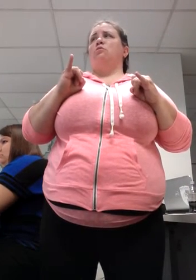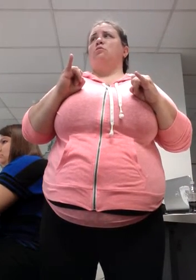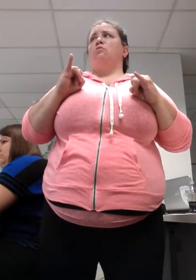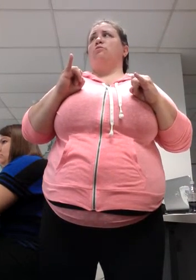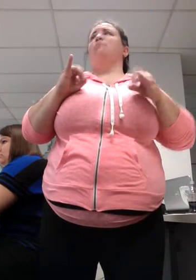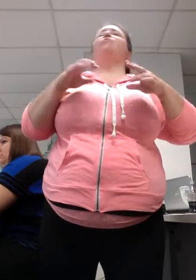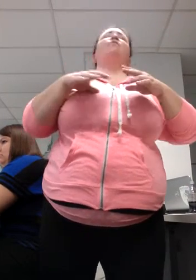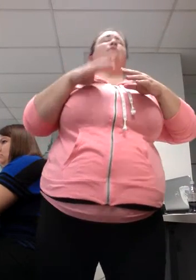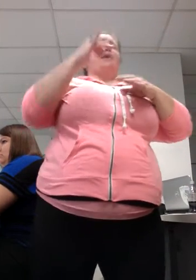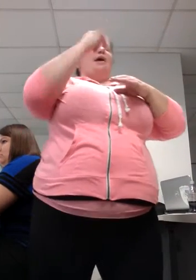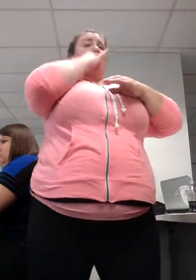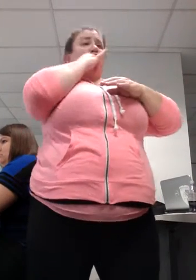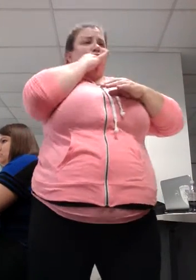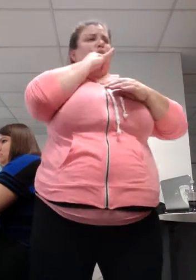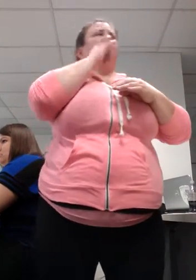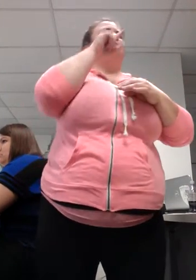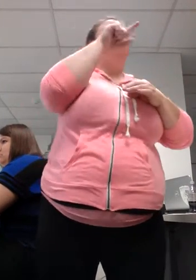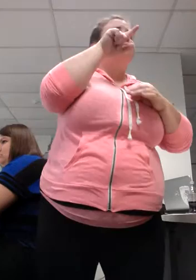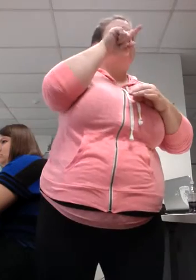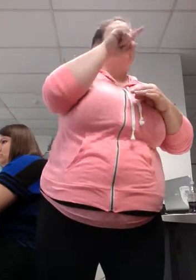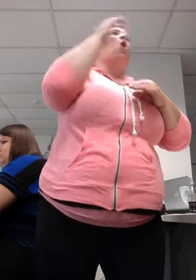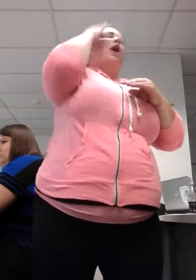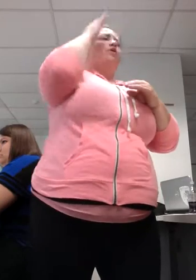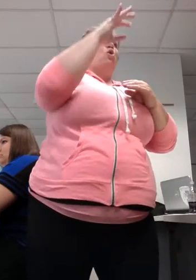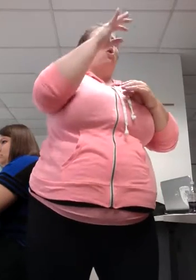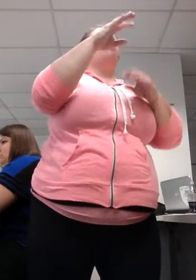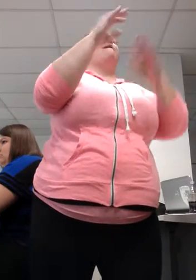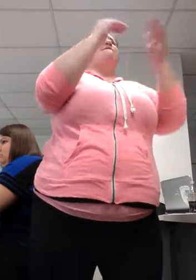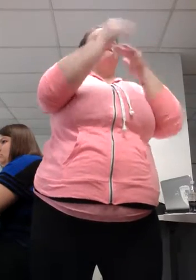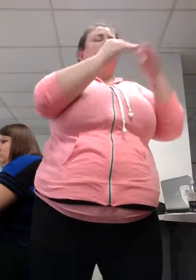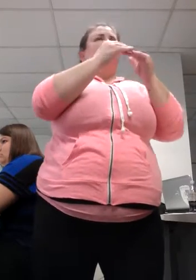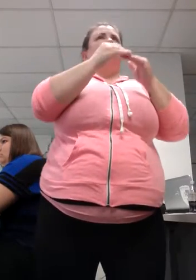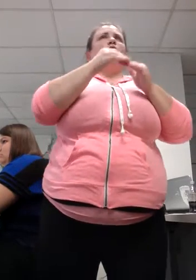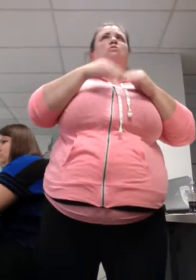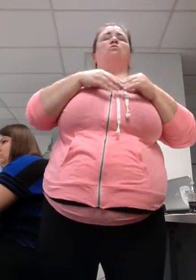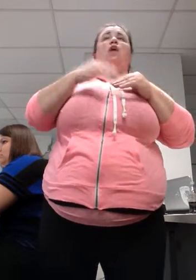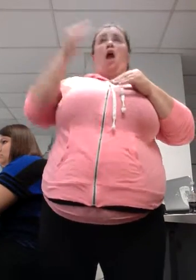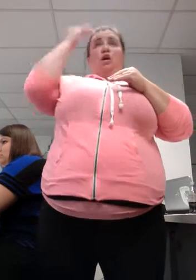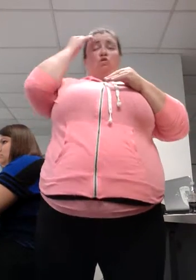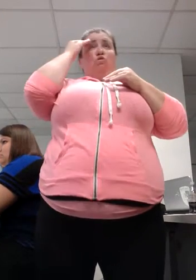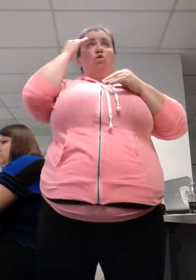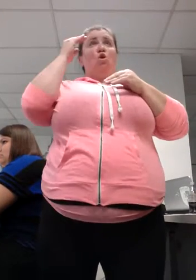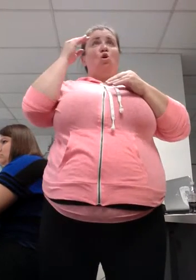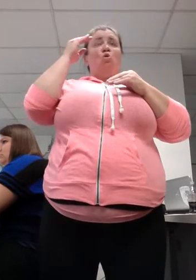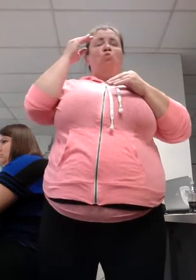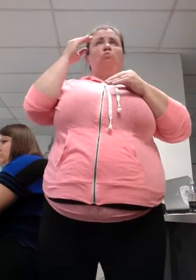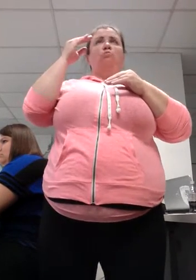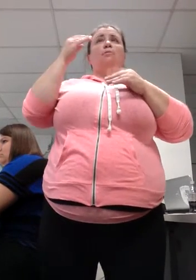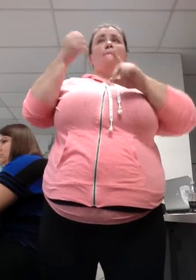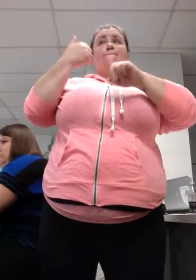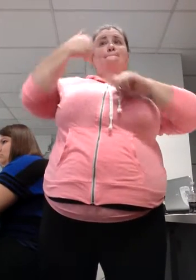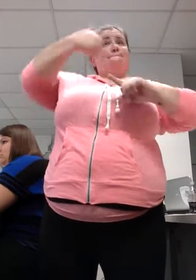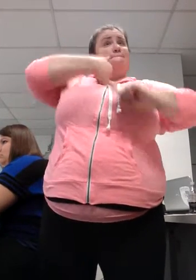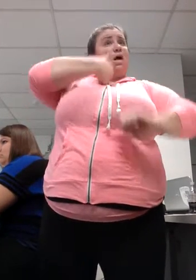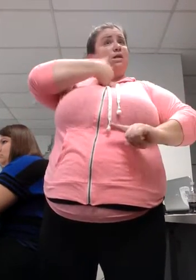see, am I correcting them? Was I aware in the moment that I made an error? Okay. That's part of